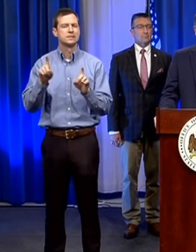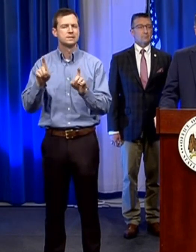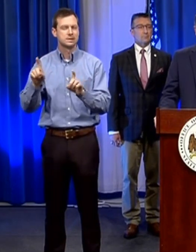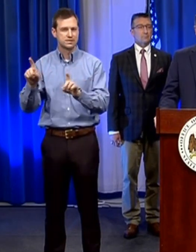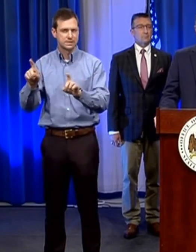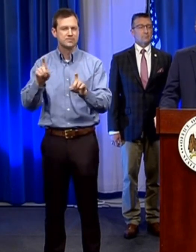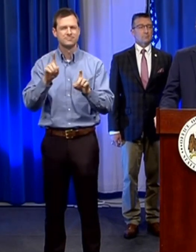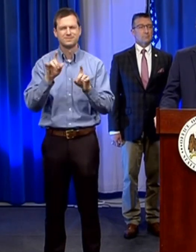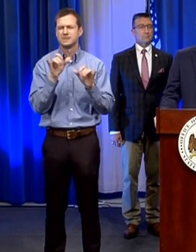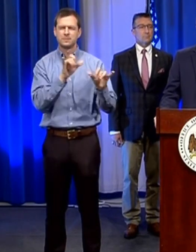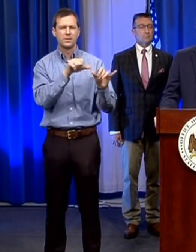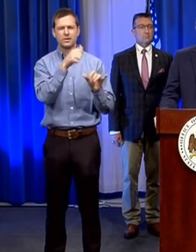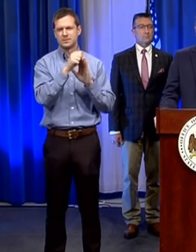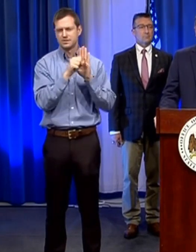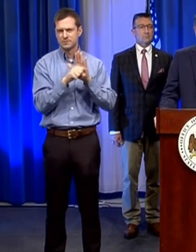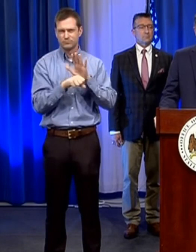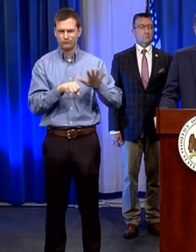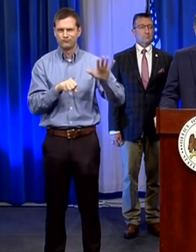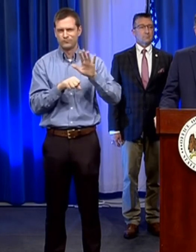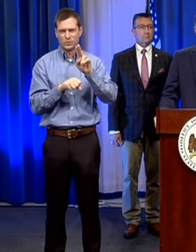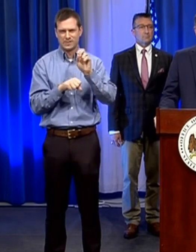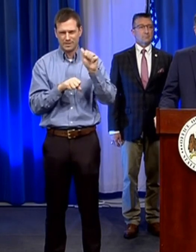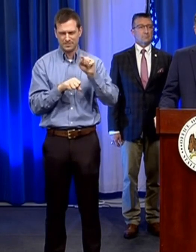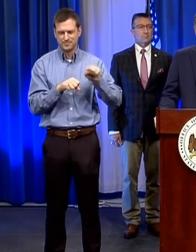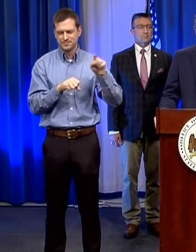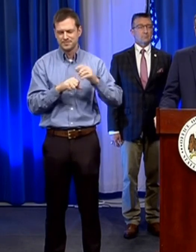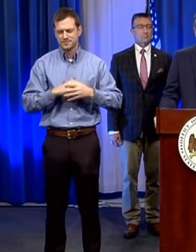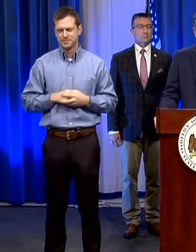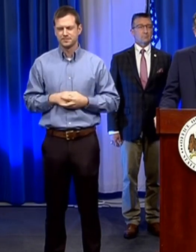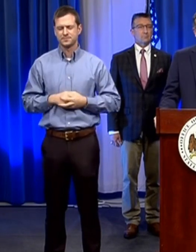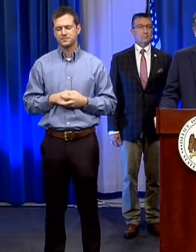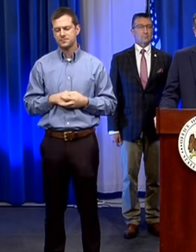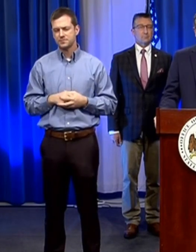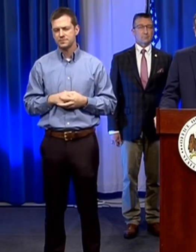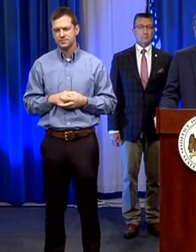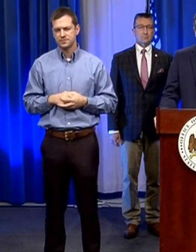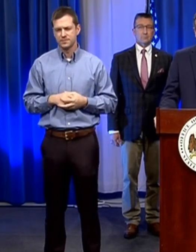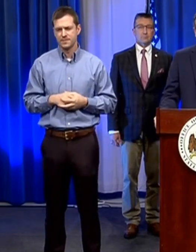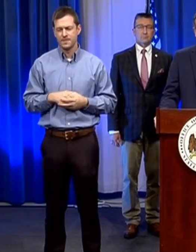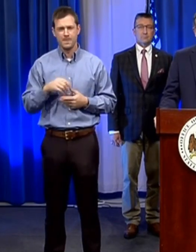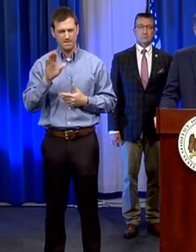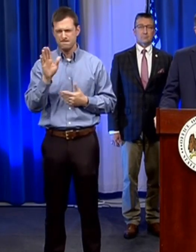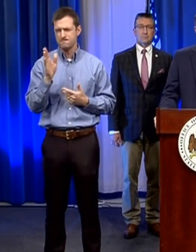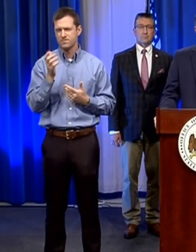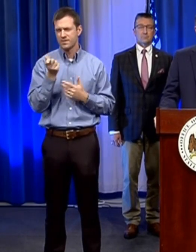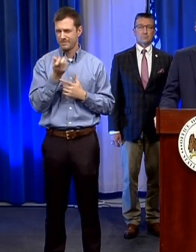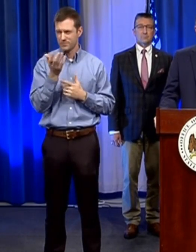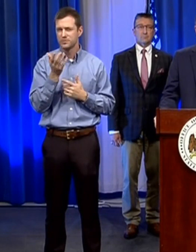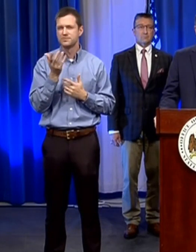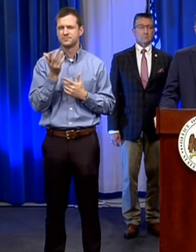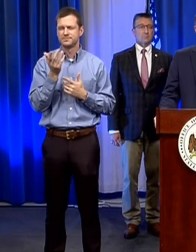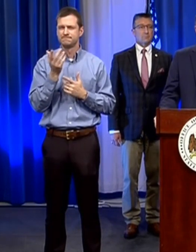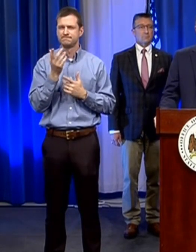just like surrounding states have had we have a number of responses that i've talked to you quite a bit over the over the past few days uh